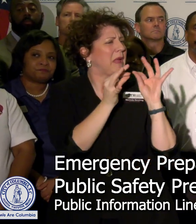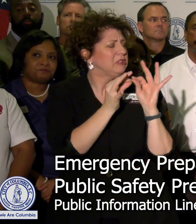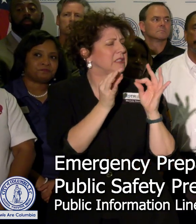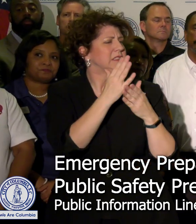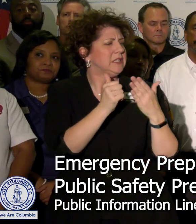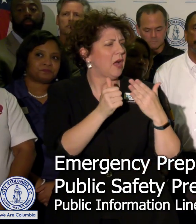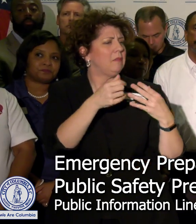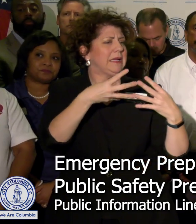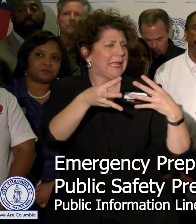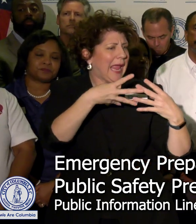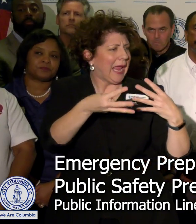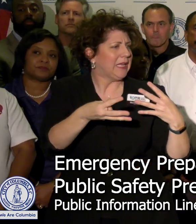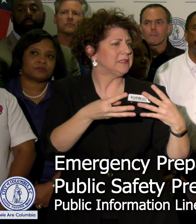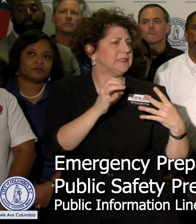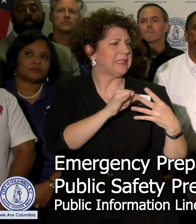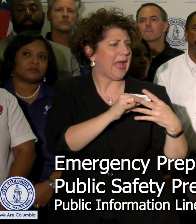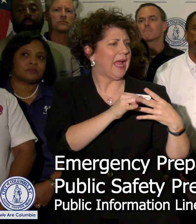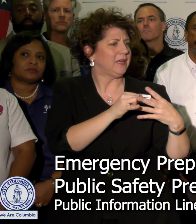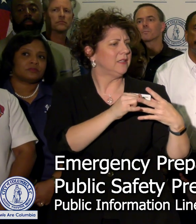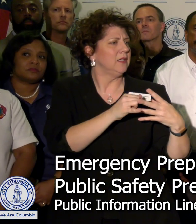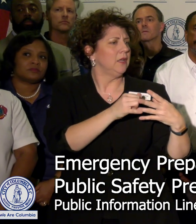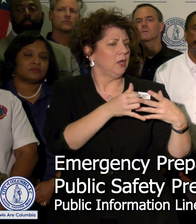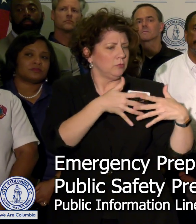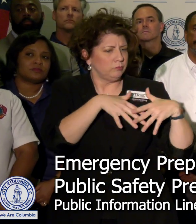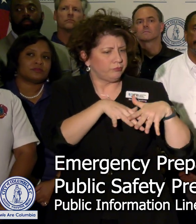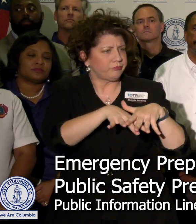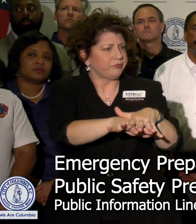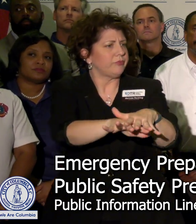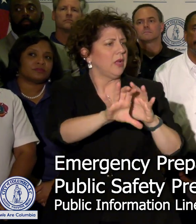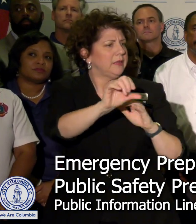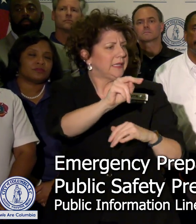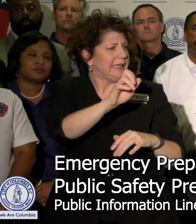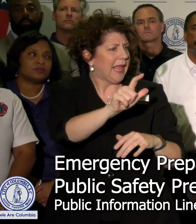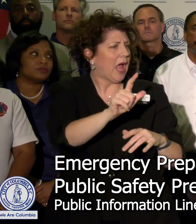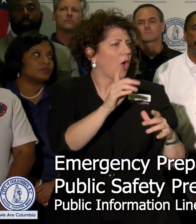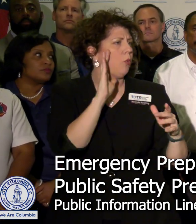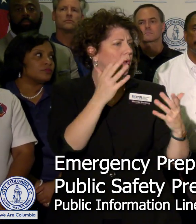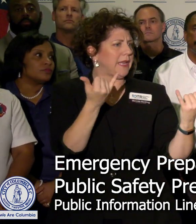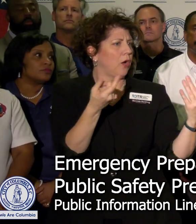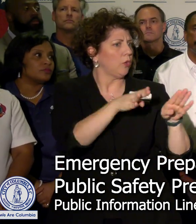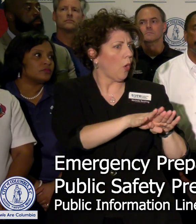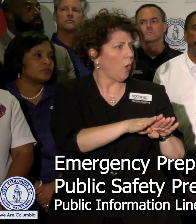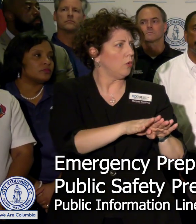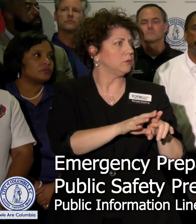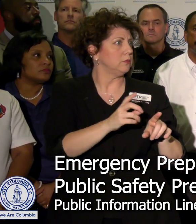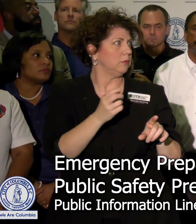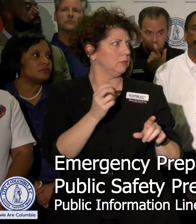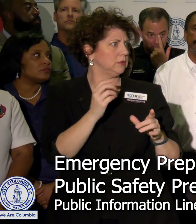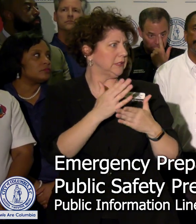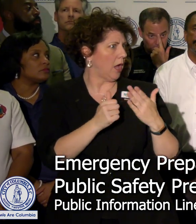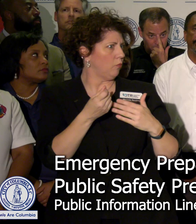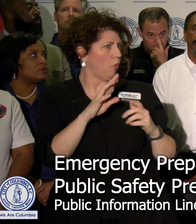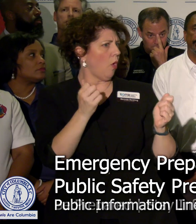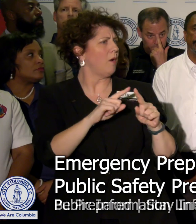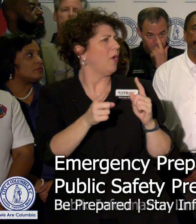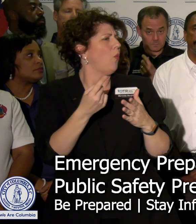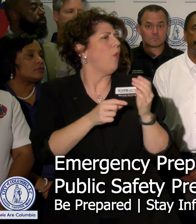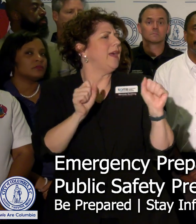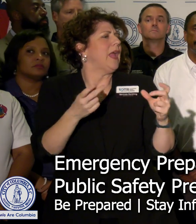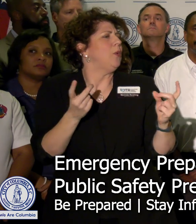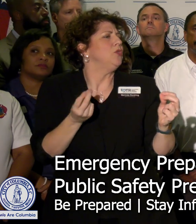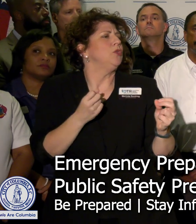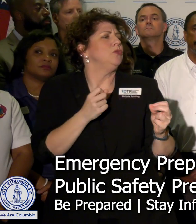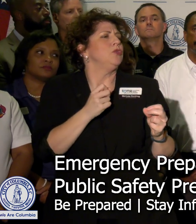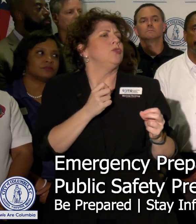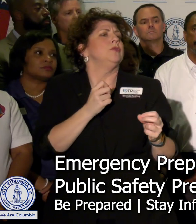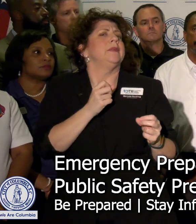of the gates that we do now being closed or not most and all of them have been closed. What can we do to reassure